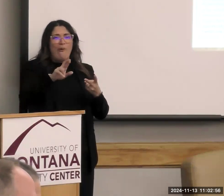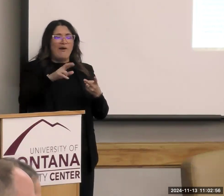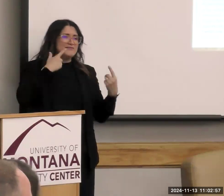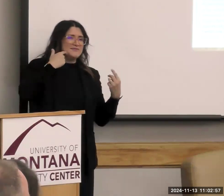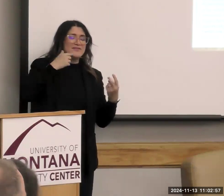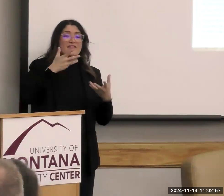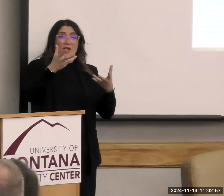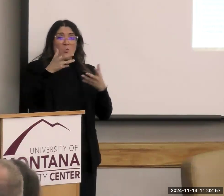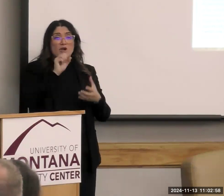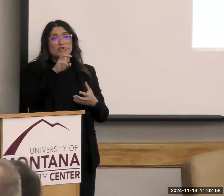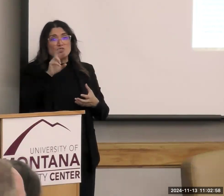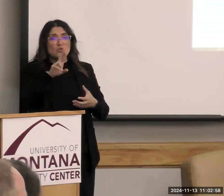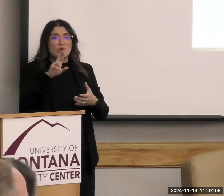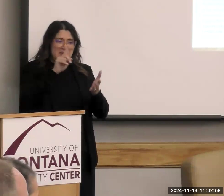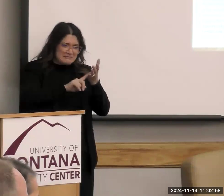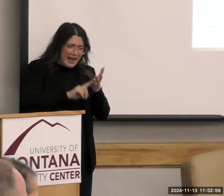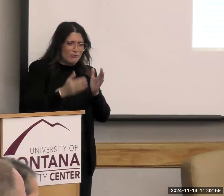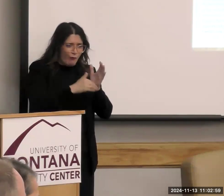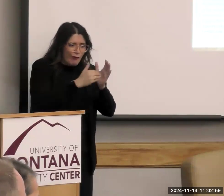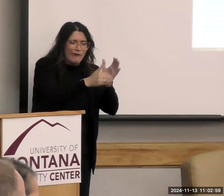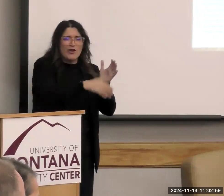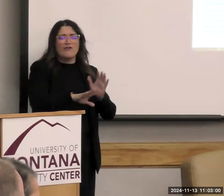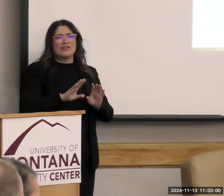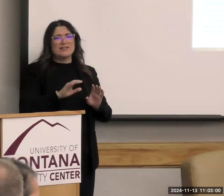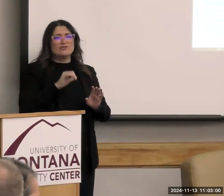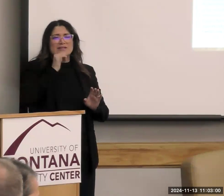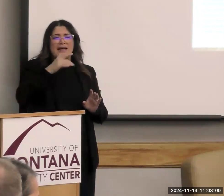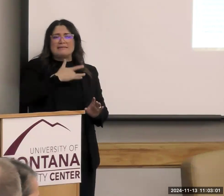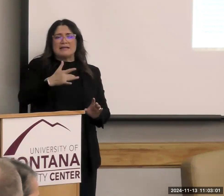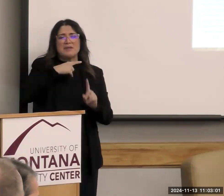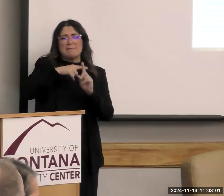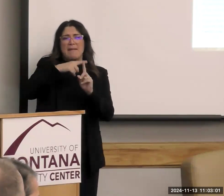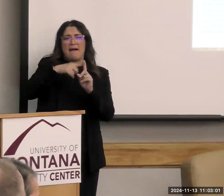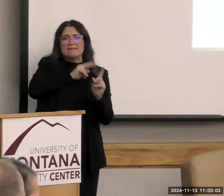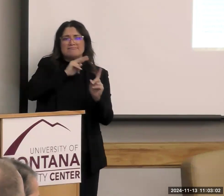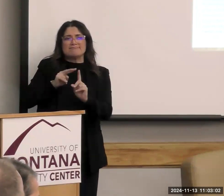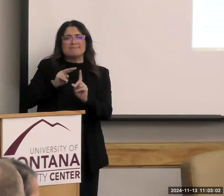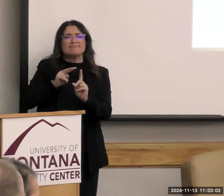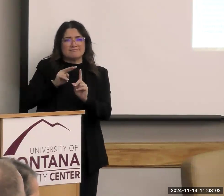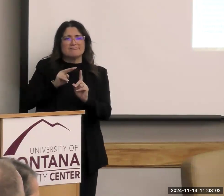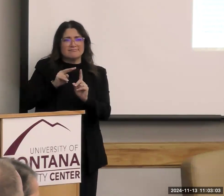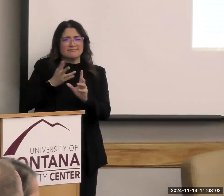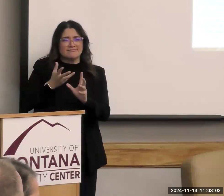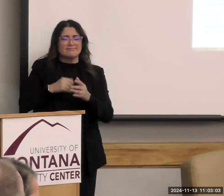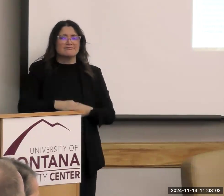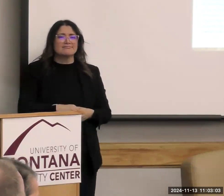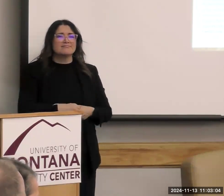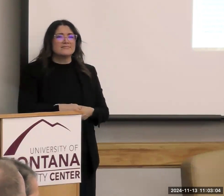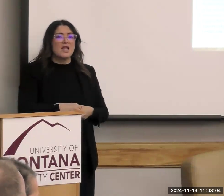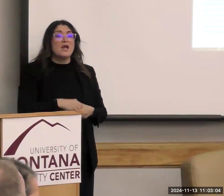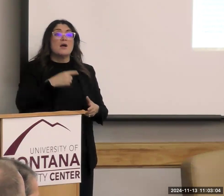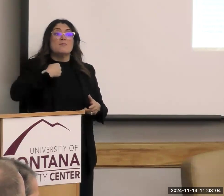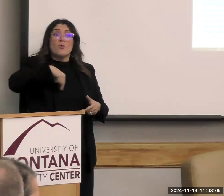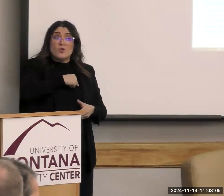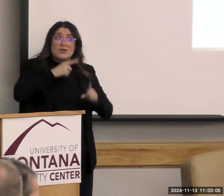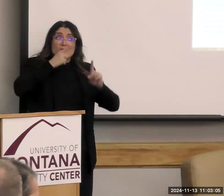to be inspected over and over again. And it's not a positive. It's not necessarily positive. Well, we hope we're going to